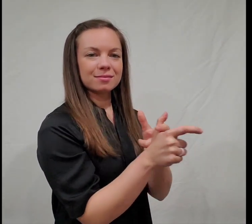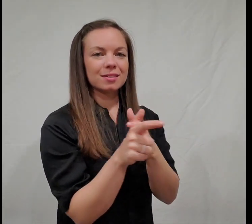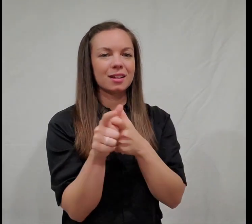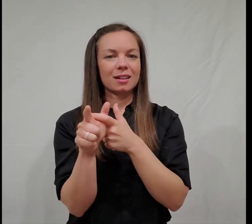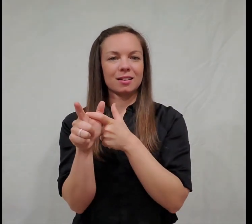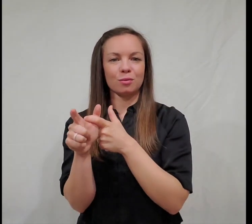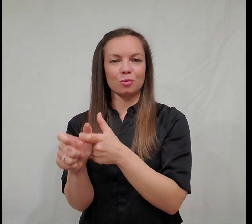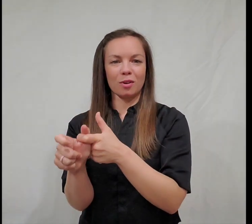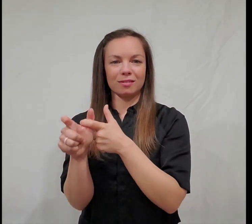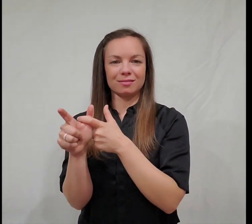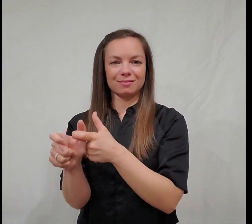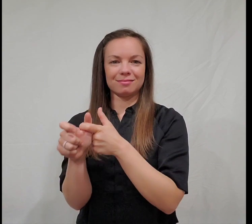Run.